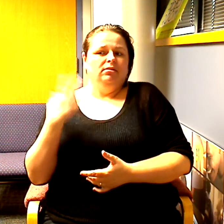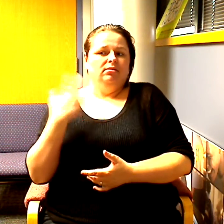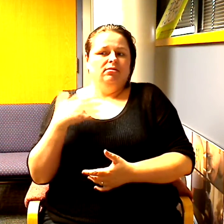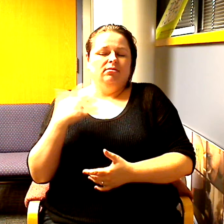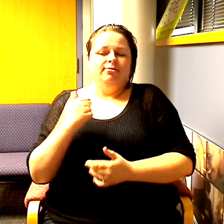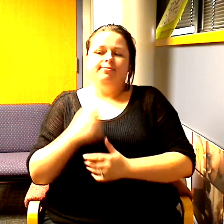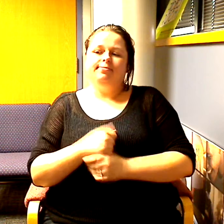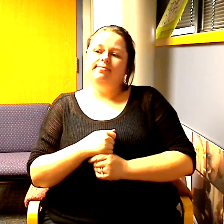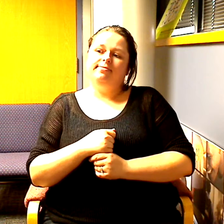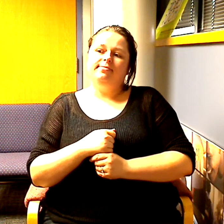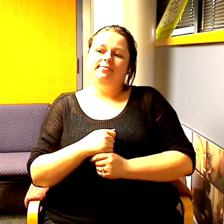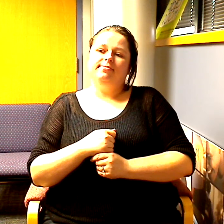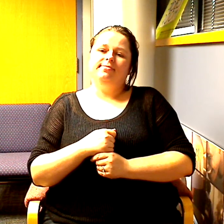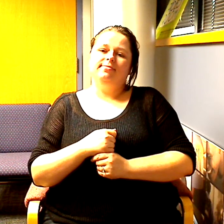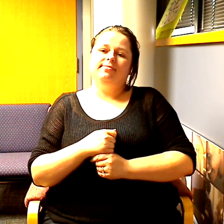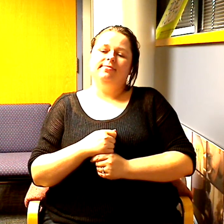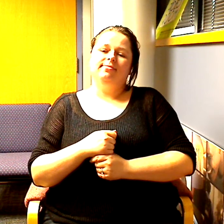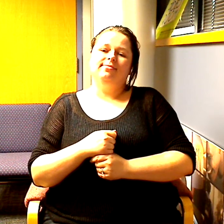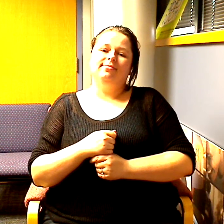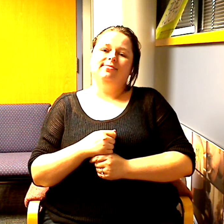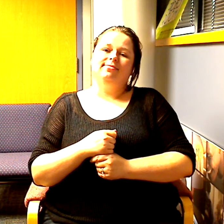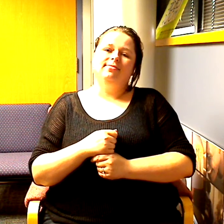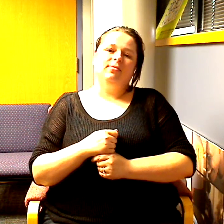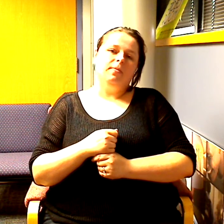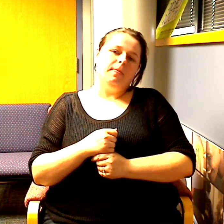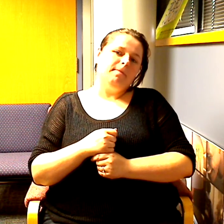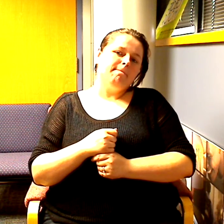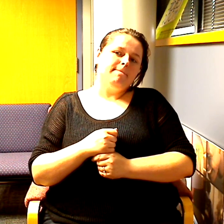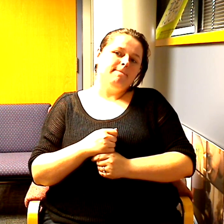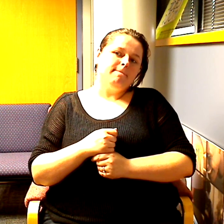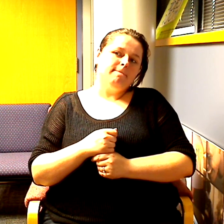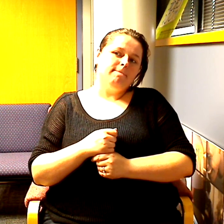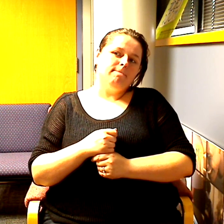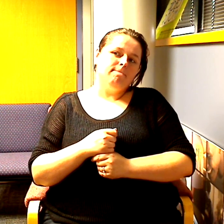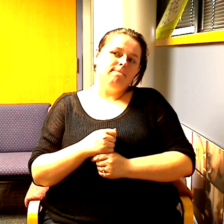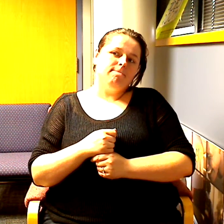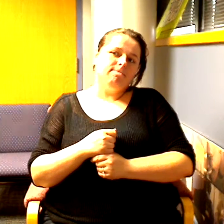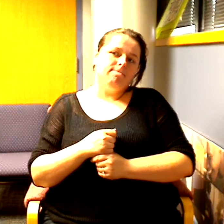hopefully not as awkward as that picture